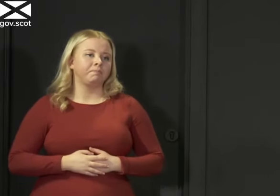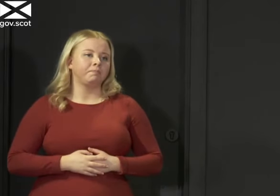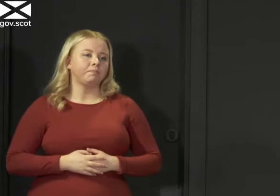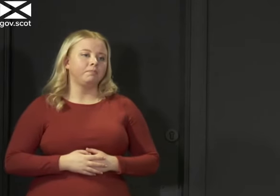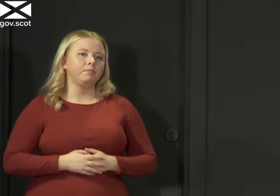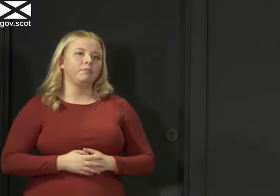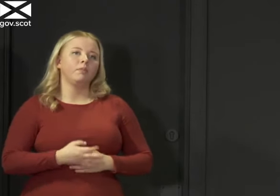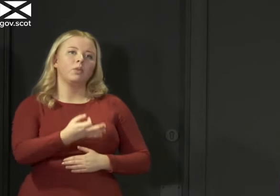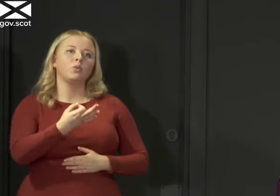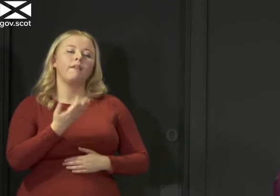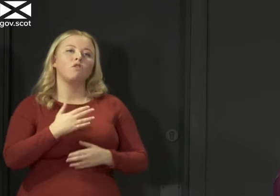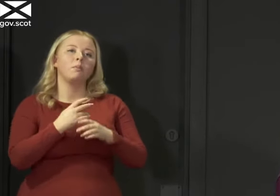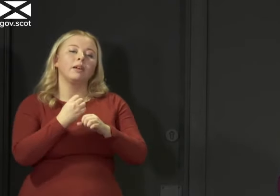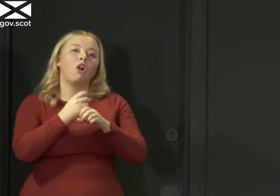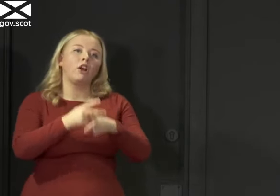Sev Carell from The Guardian.